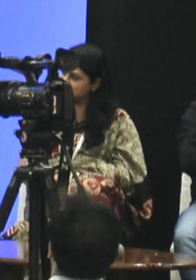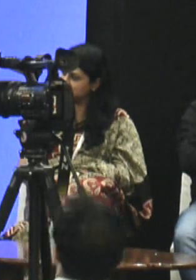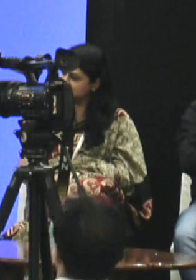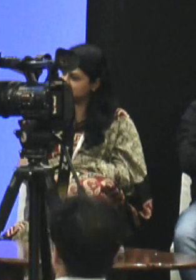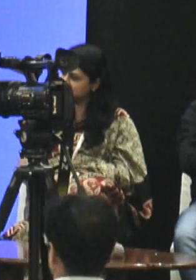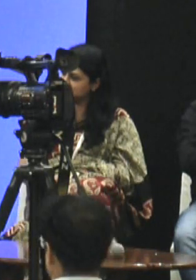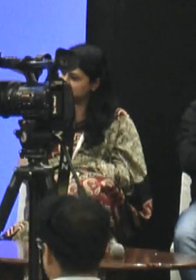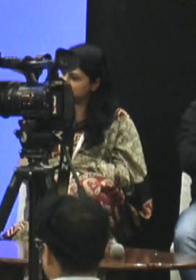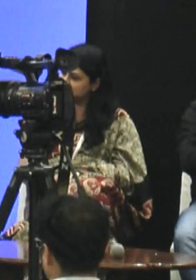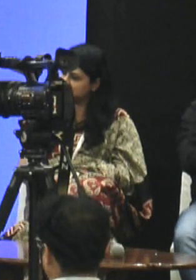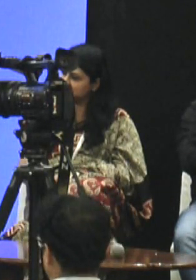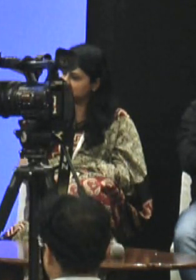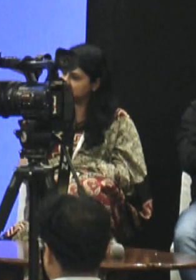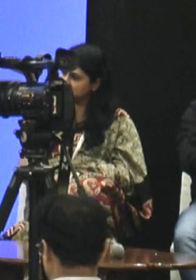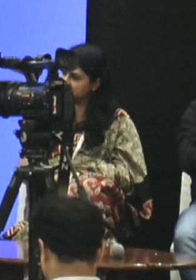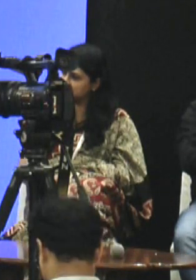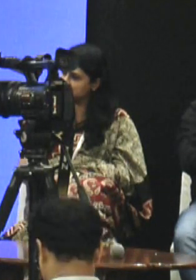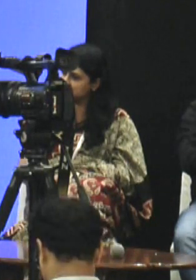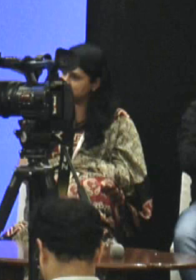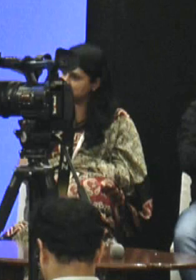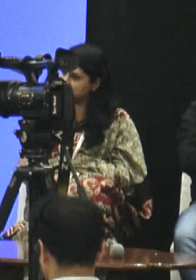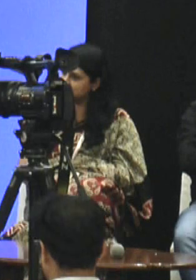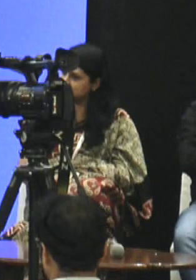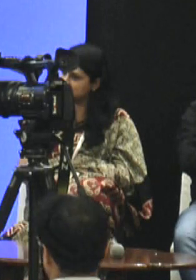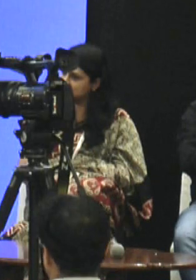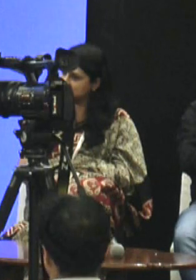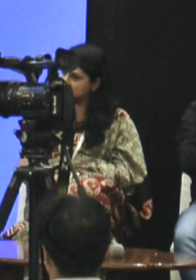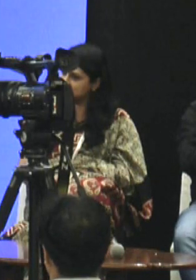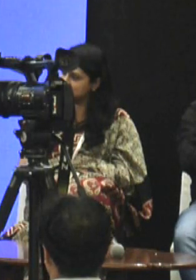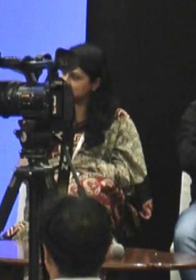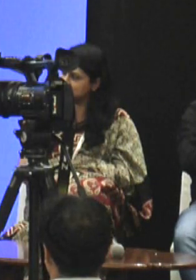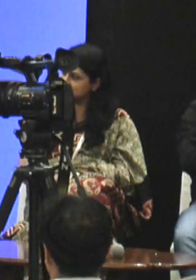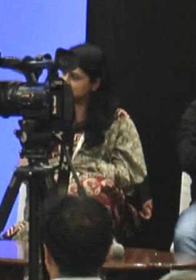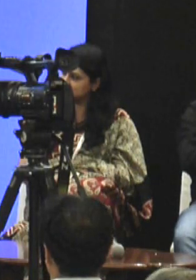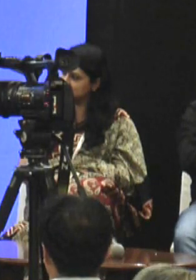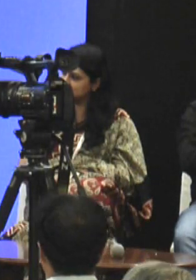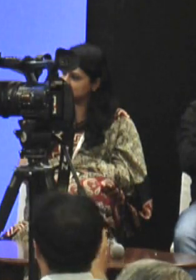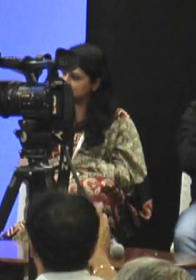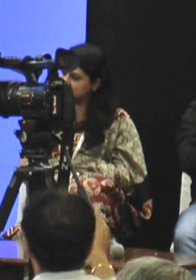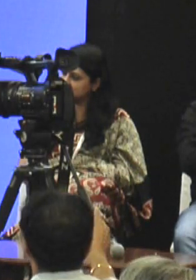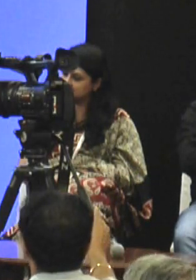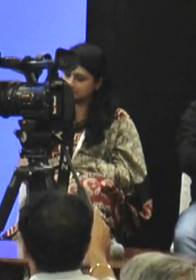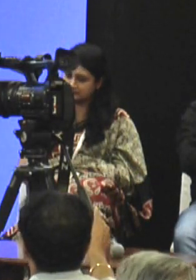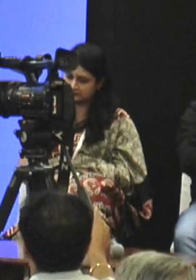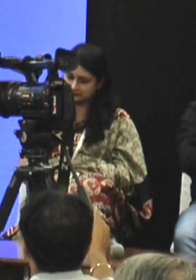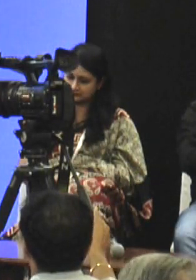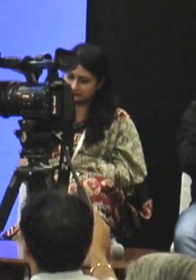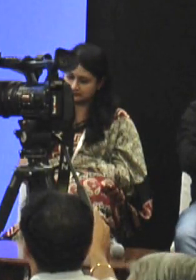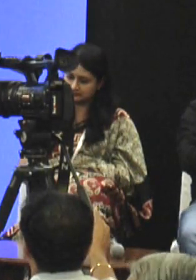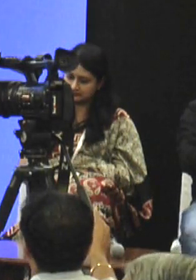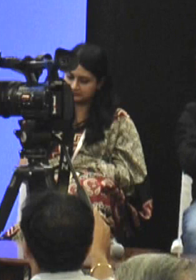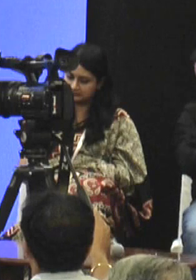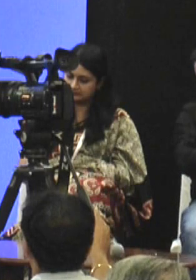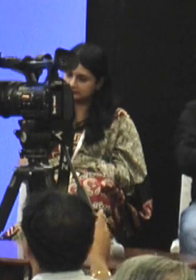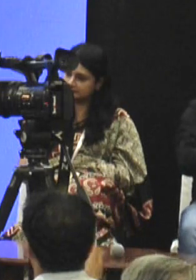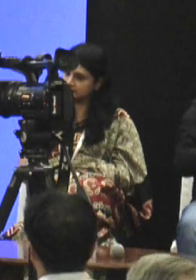large number of verticals and it is simply amazing that you are spread from